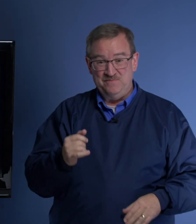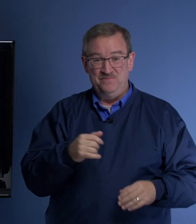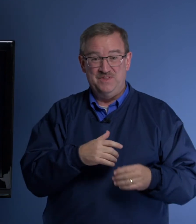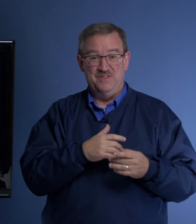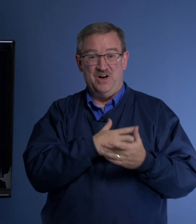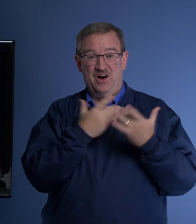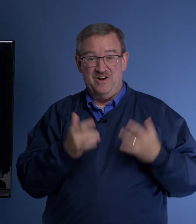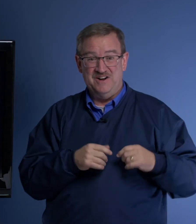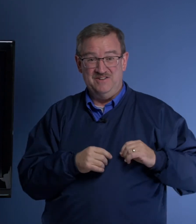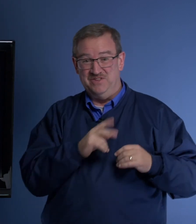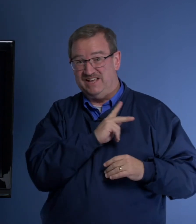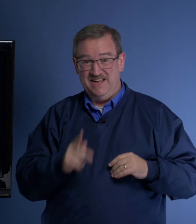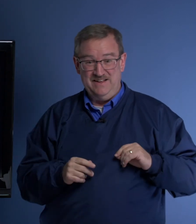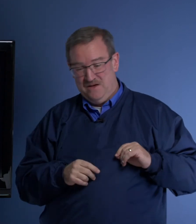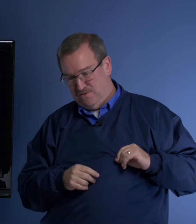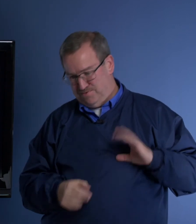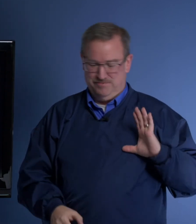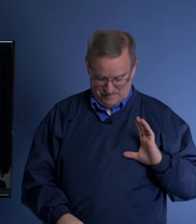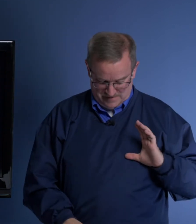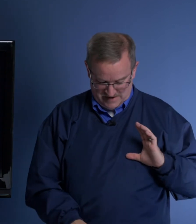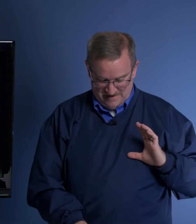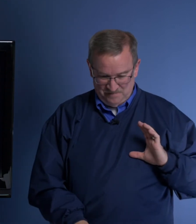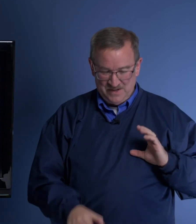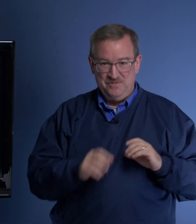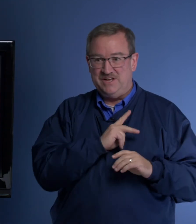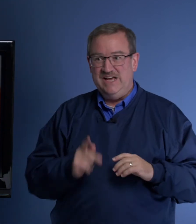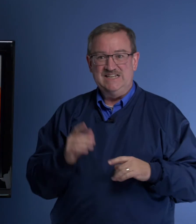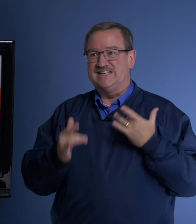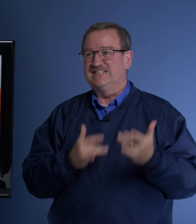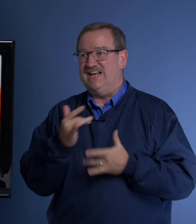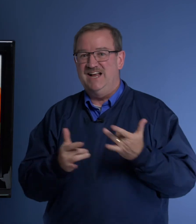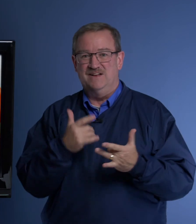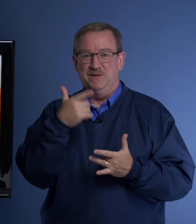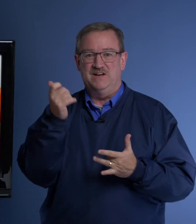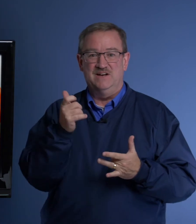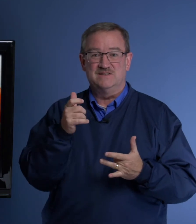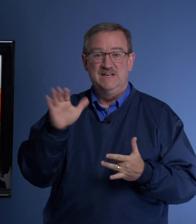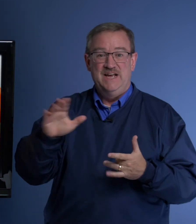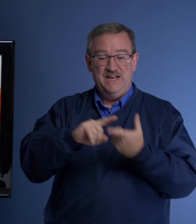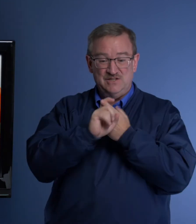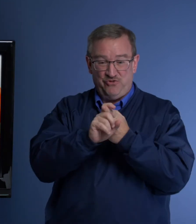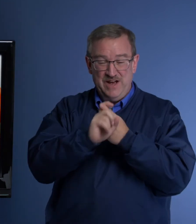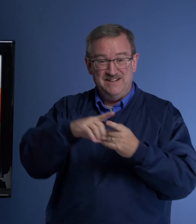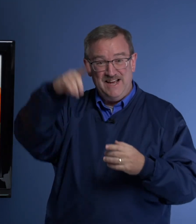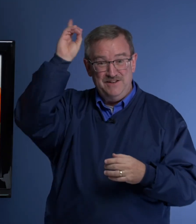the heart of the king? The king is excited because his friend, Daniel,